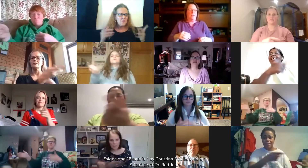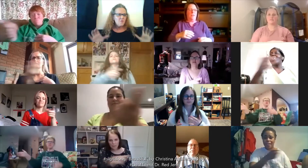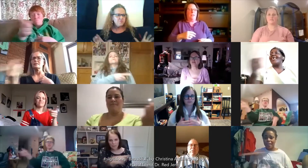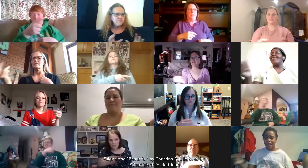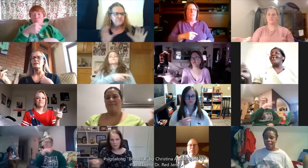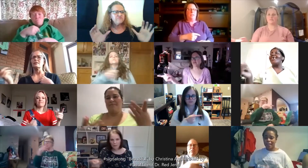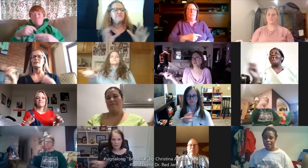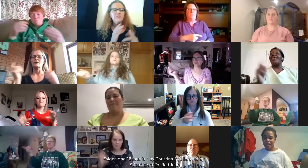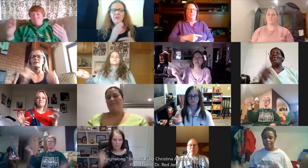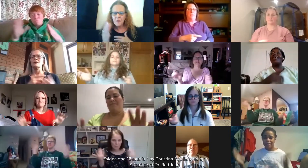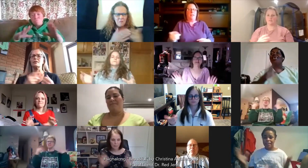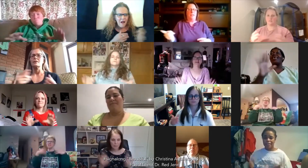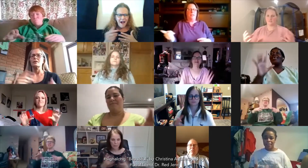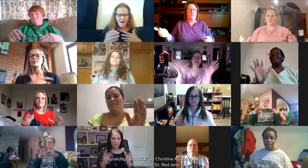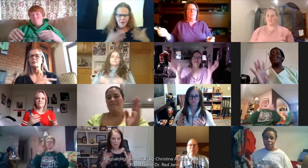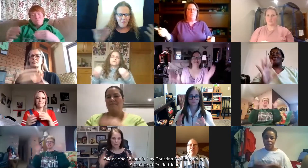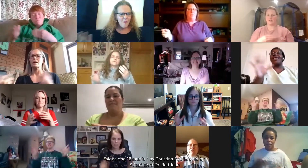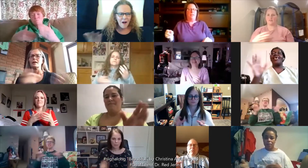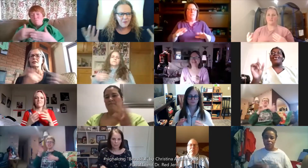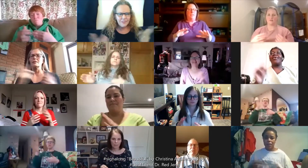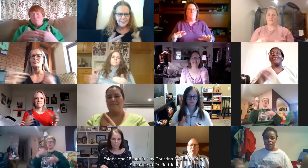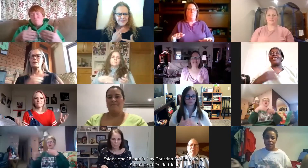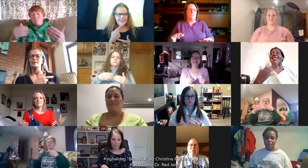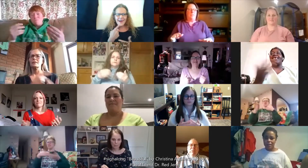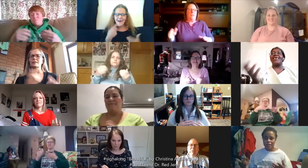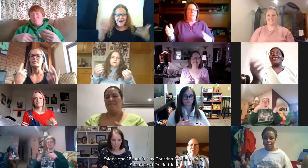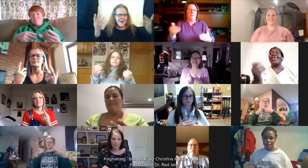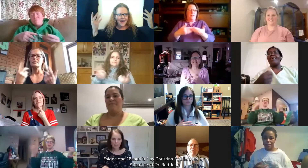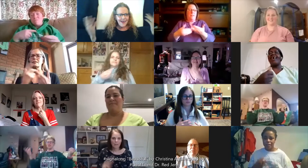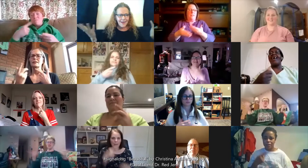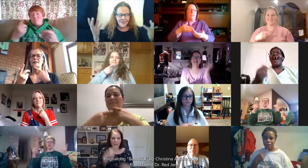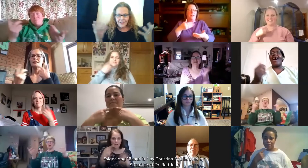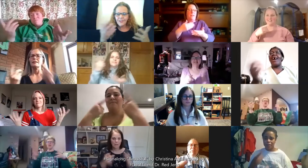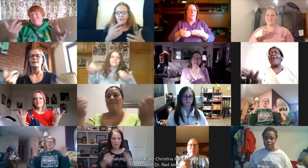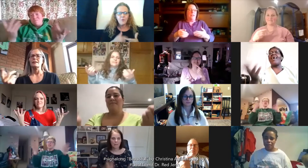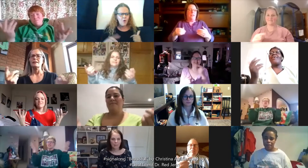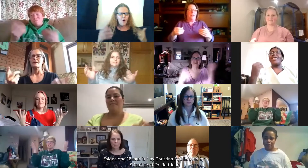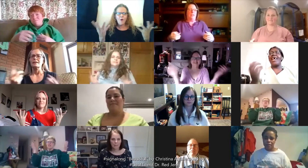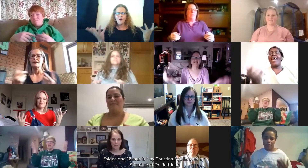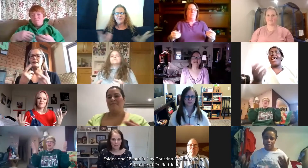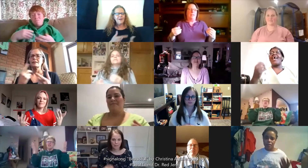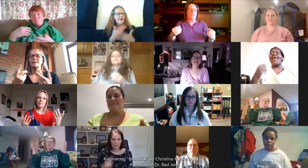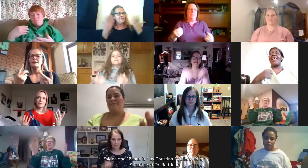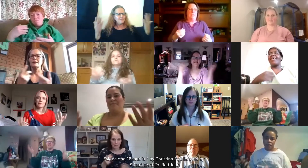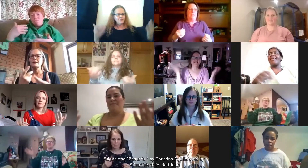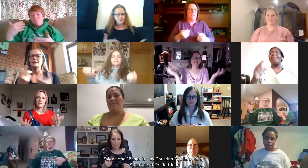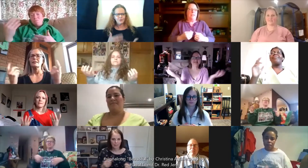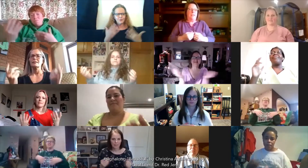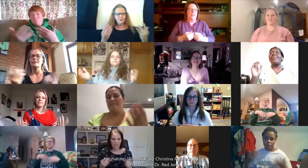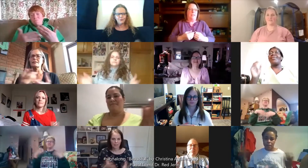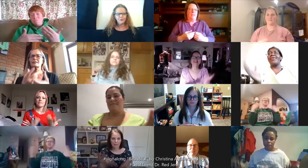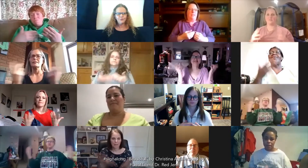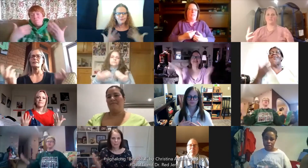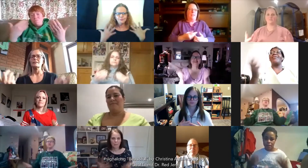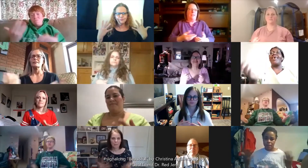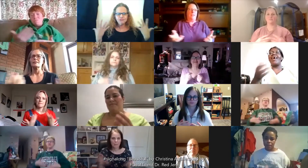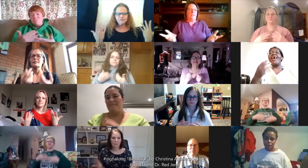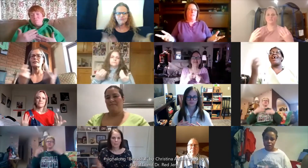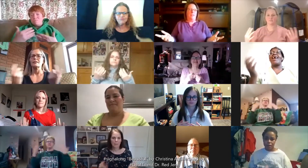Oh, in every